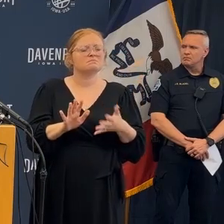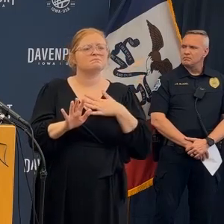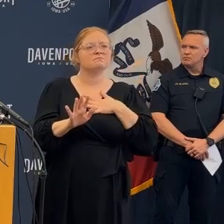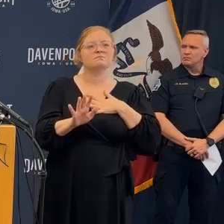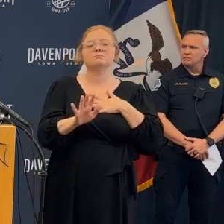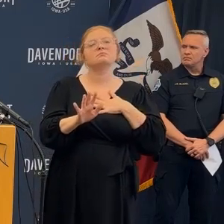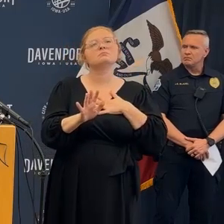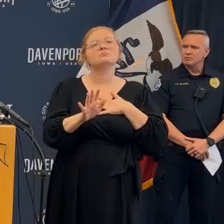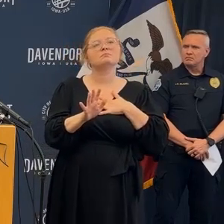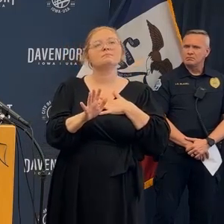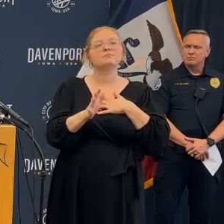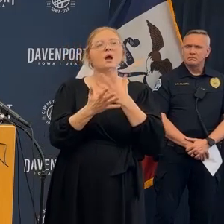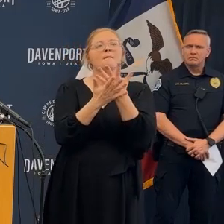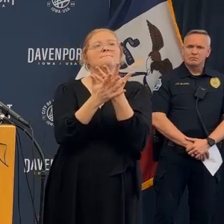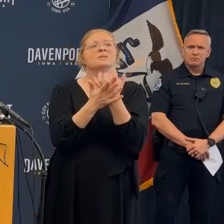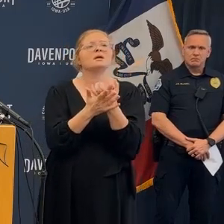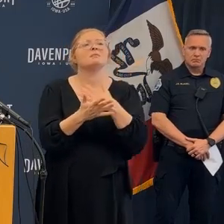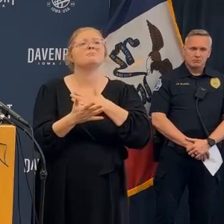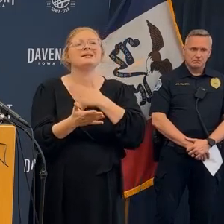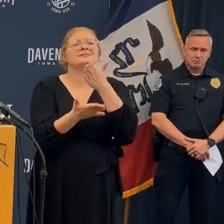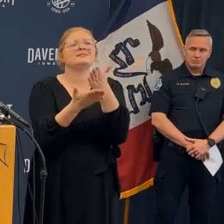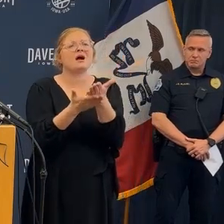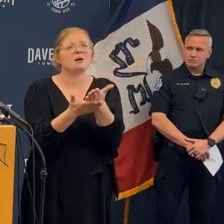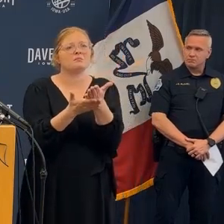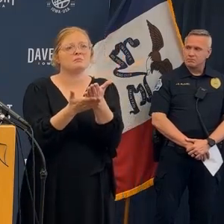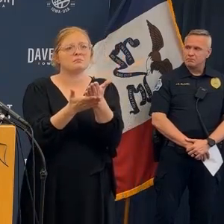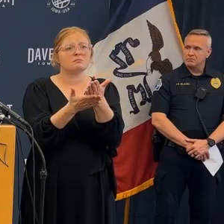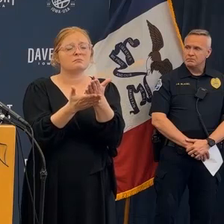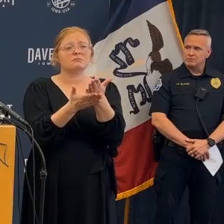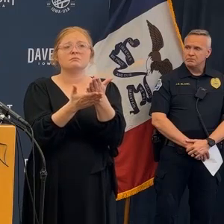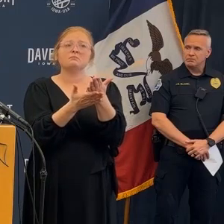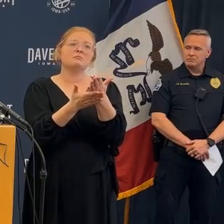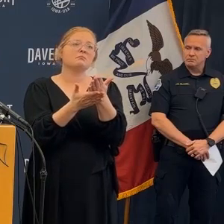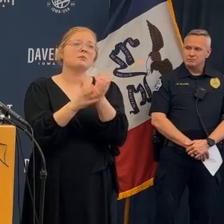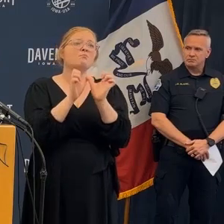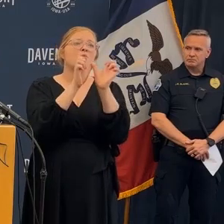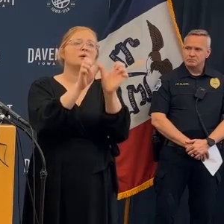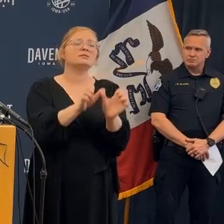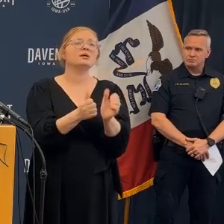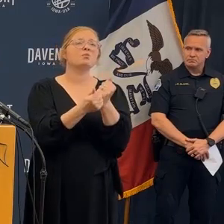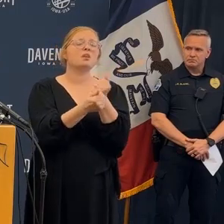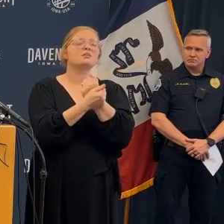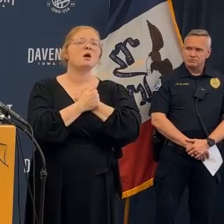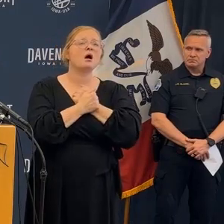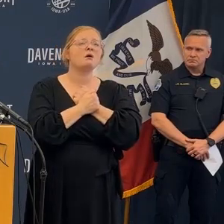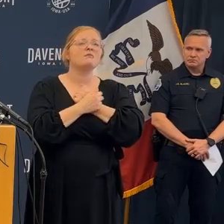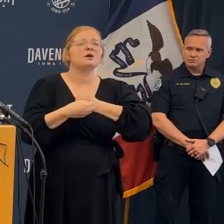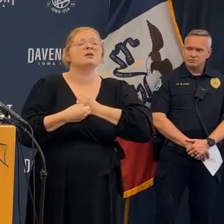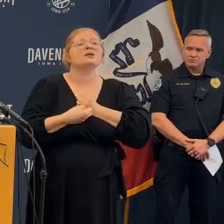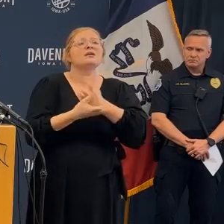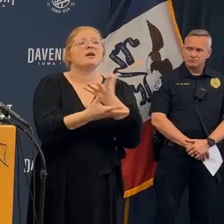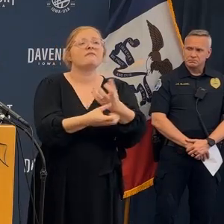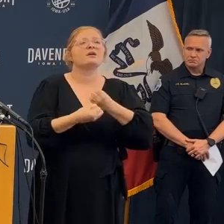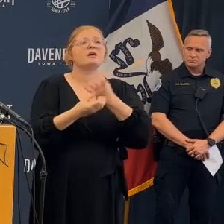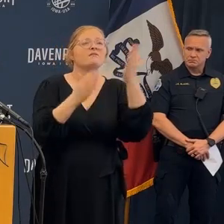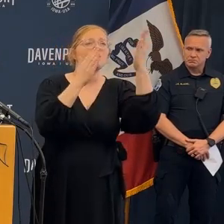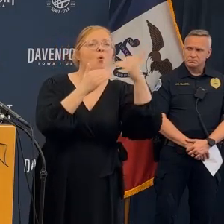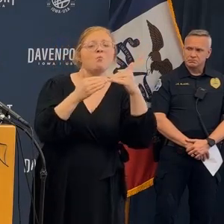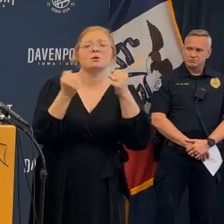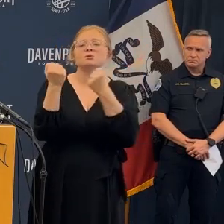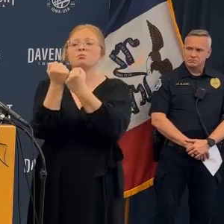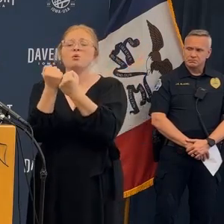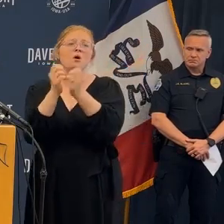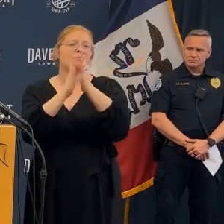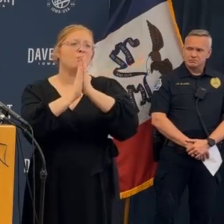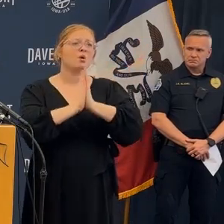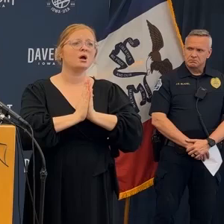what's already underneath of there. I just plead with you guys just to stop. Just proceed in love,